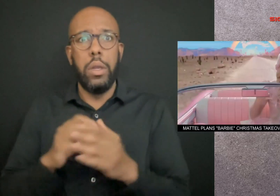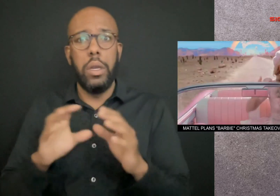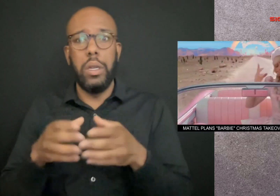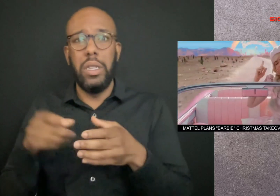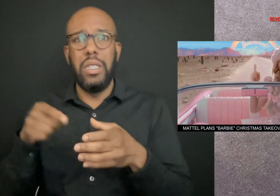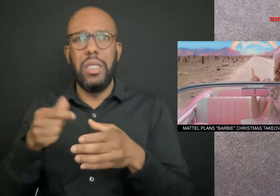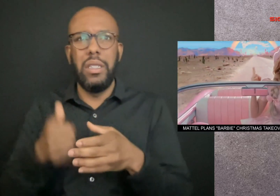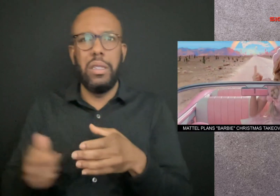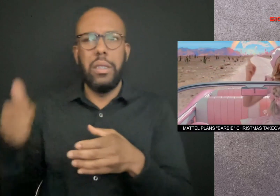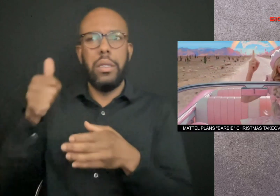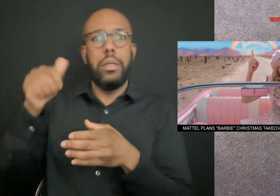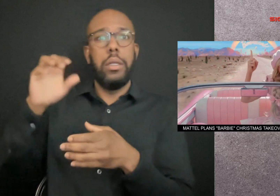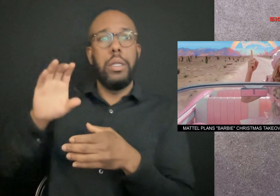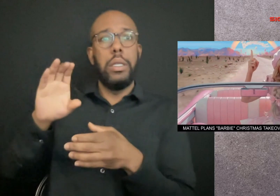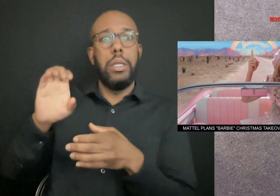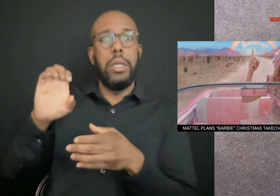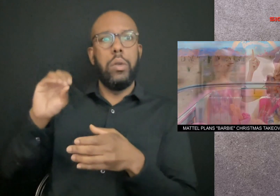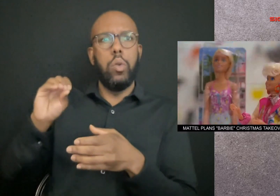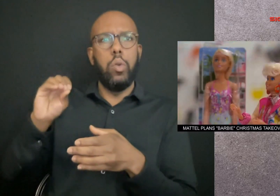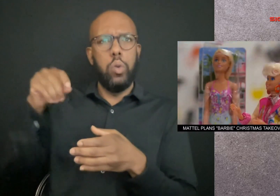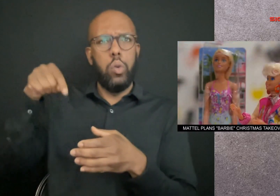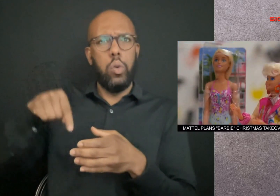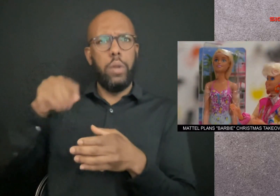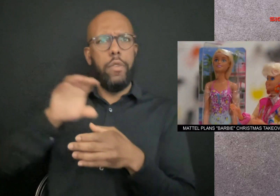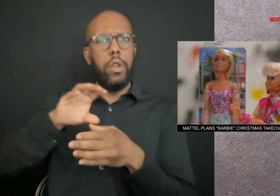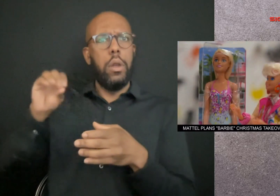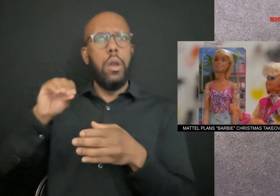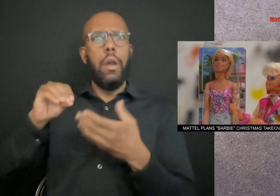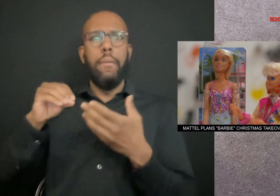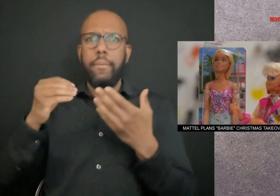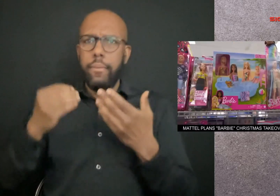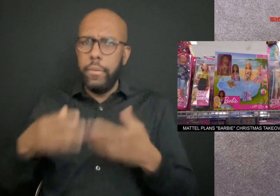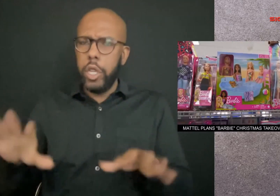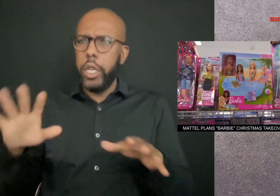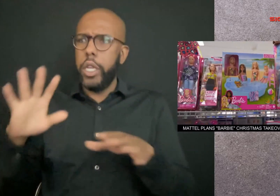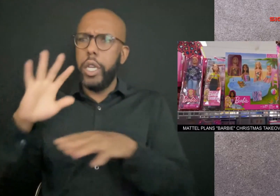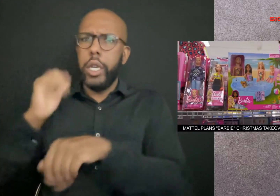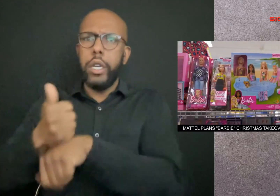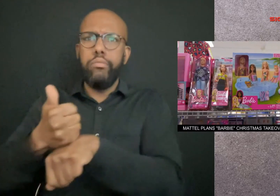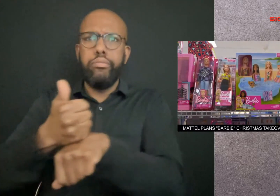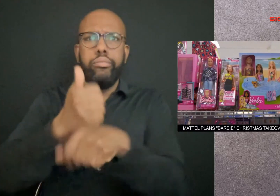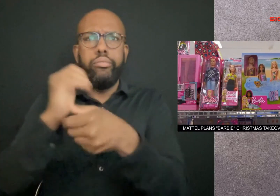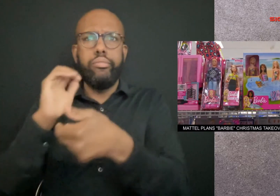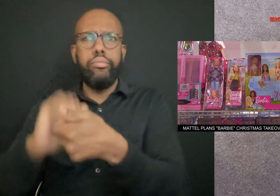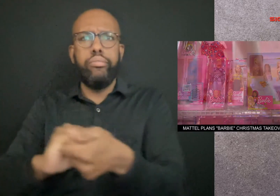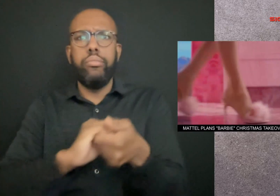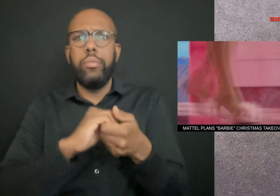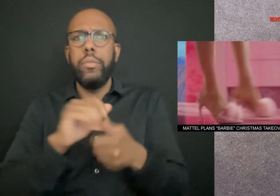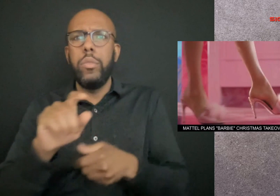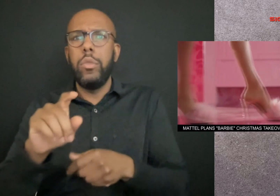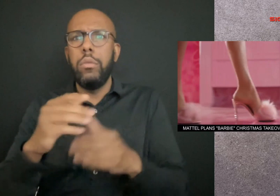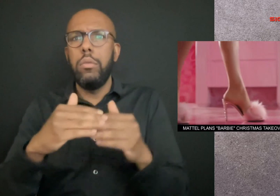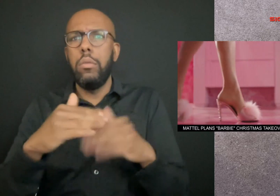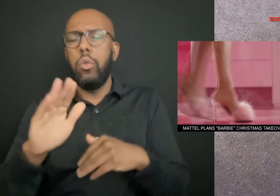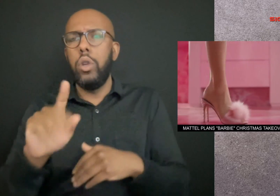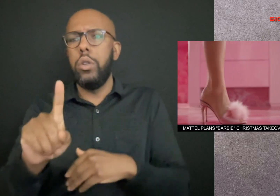The CEO says the company has locked in more than 165 partnerships